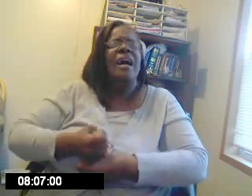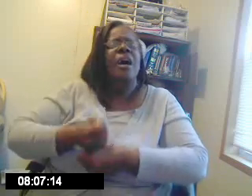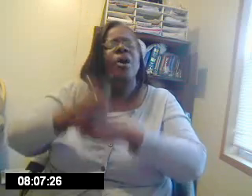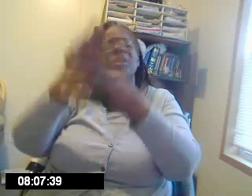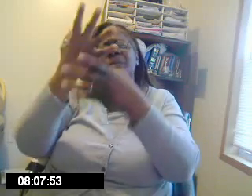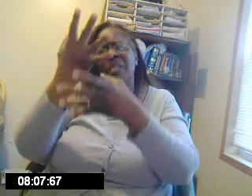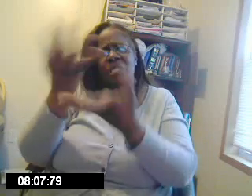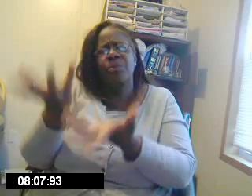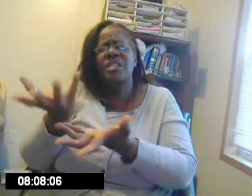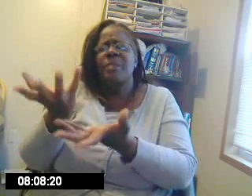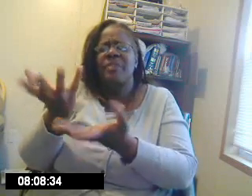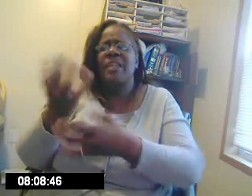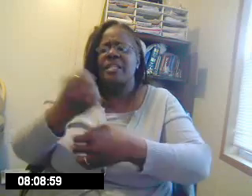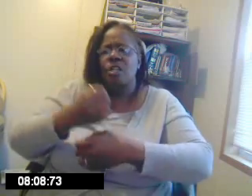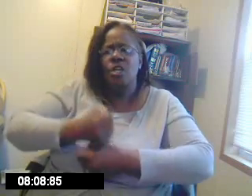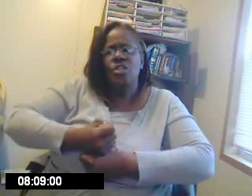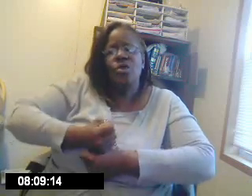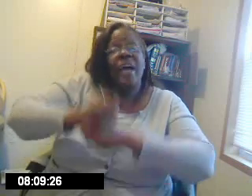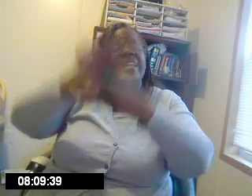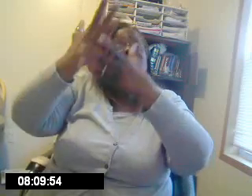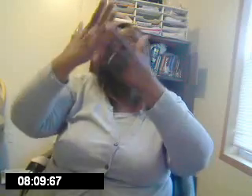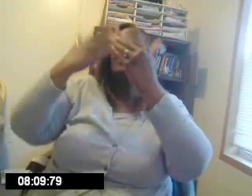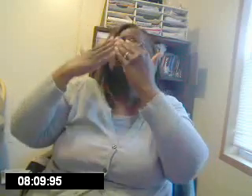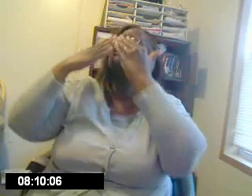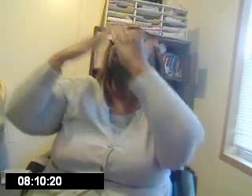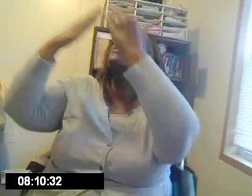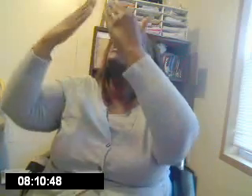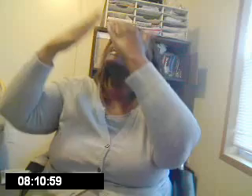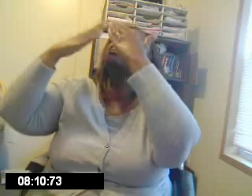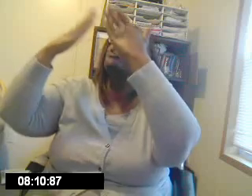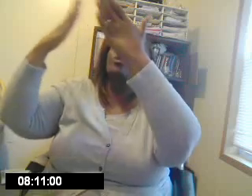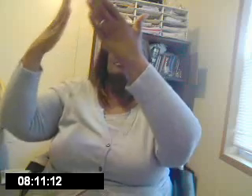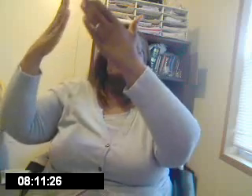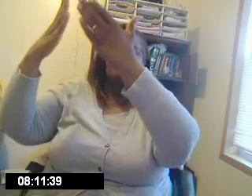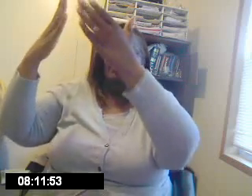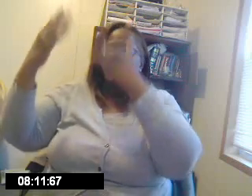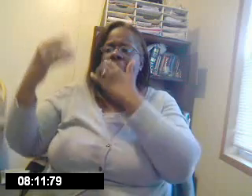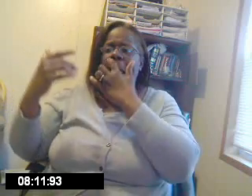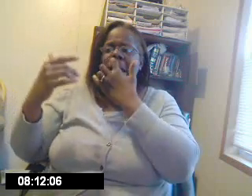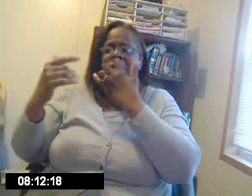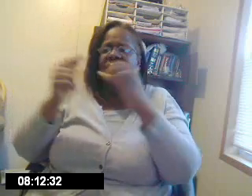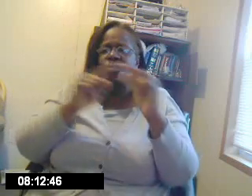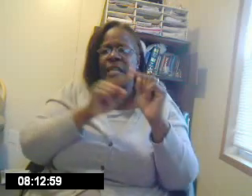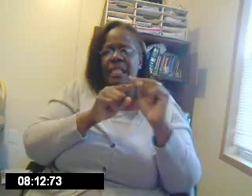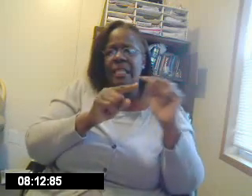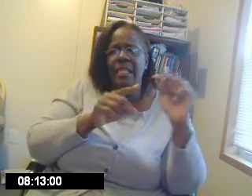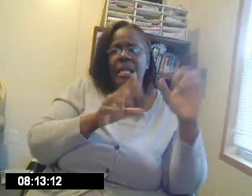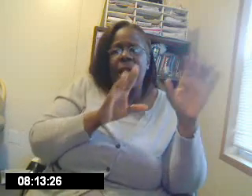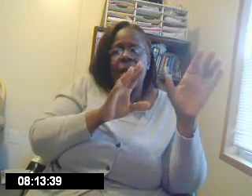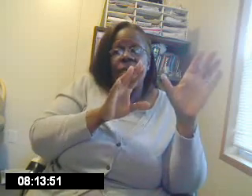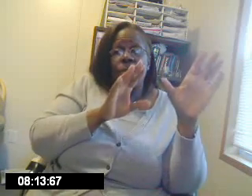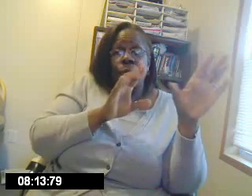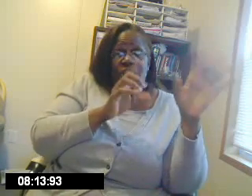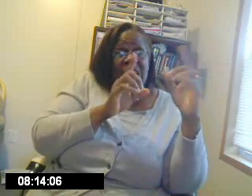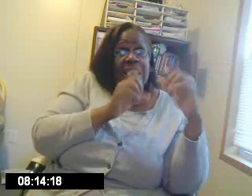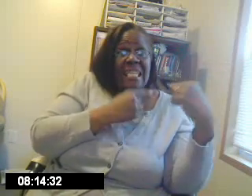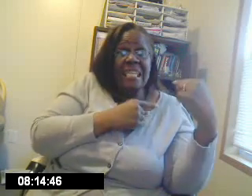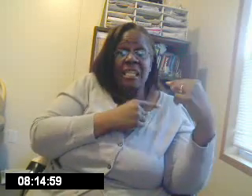Oh let me express my thanks. So I express thank you. Okay. So let's do that again. What she's singing.